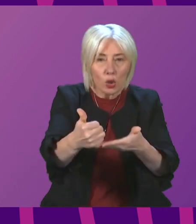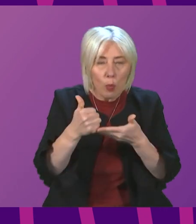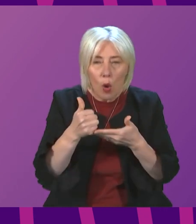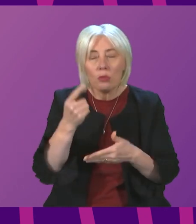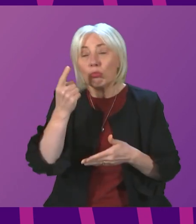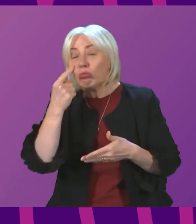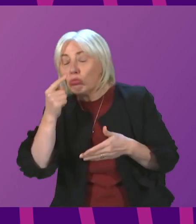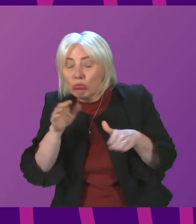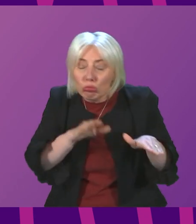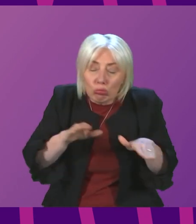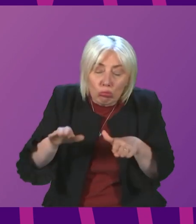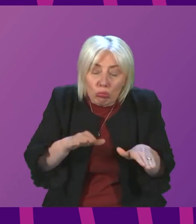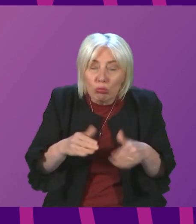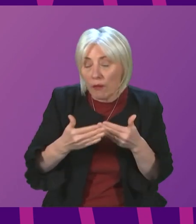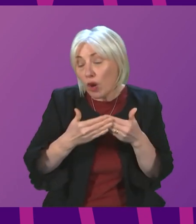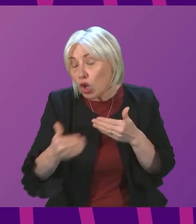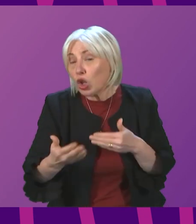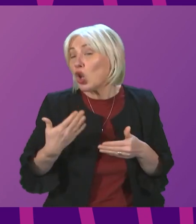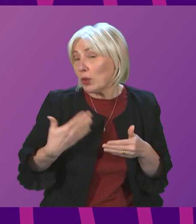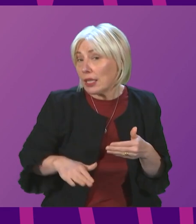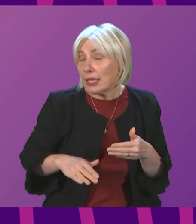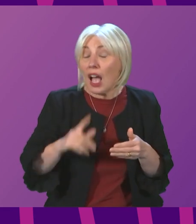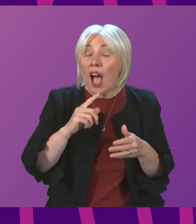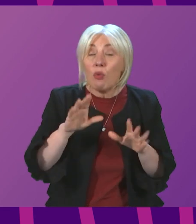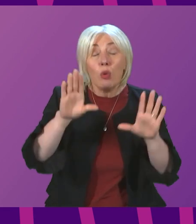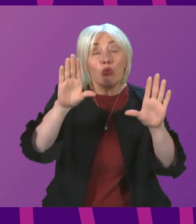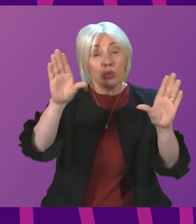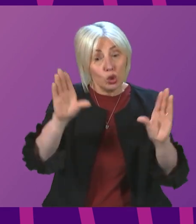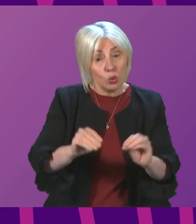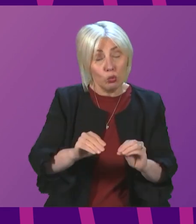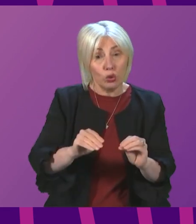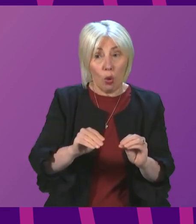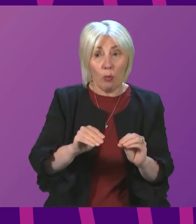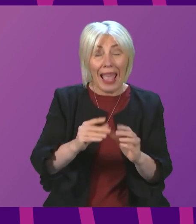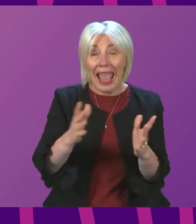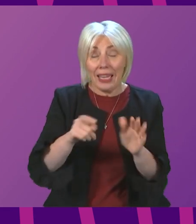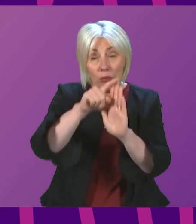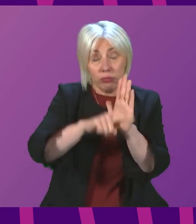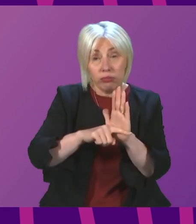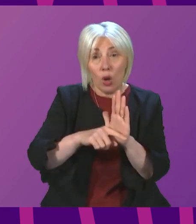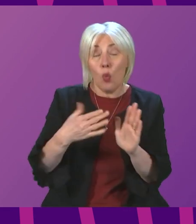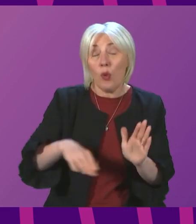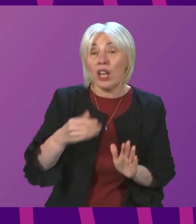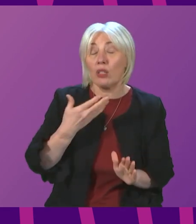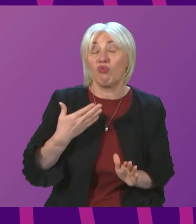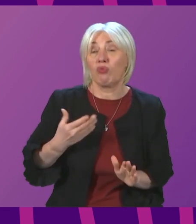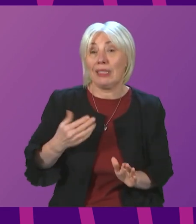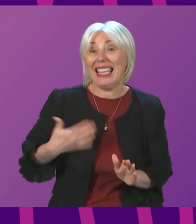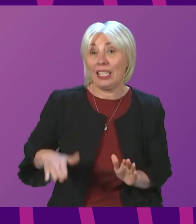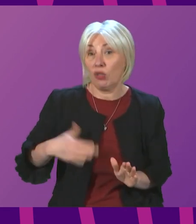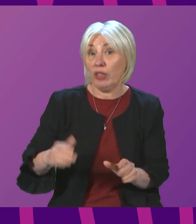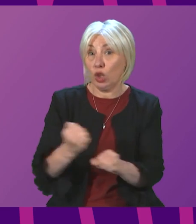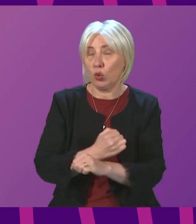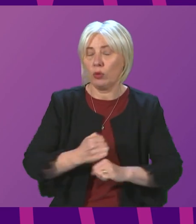taking, we'll take it for as long as necessary, and we will lift measures as soon as possible to do so. Rolly Coffey to be followed by